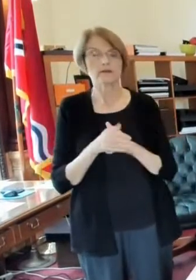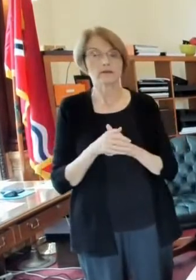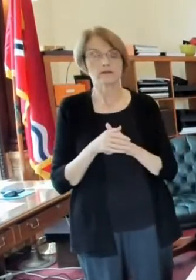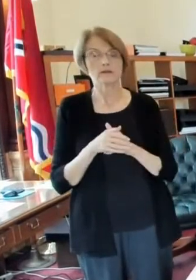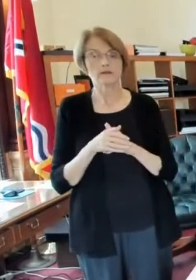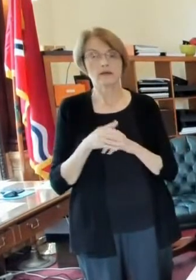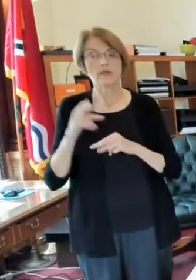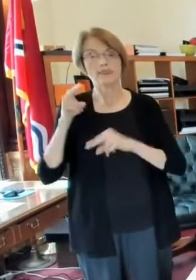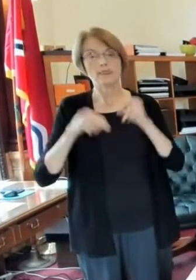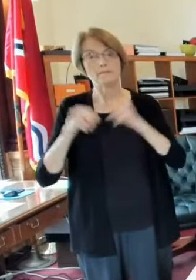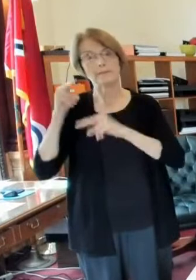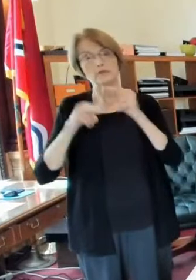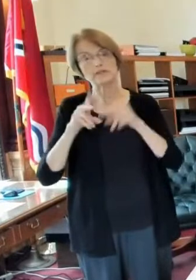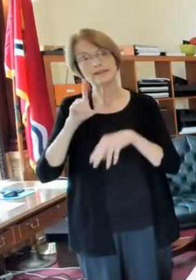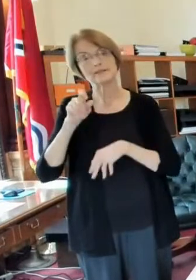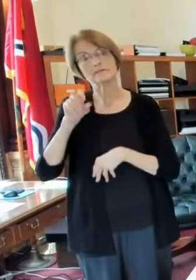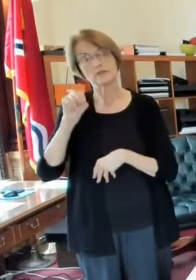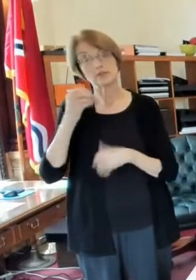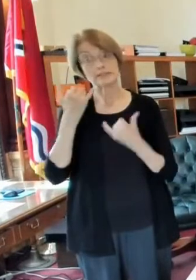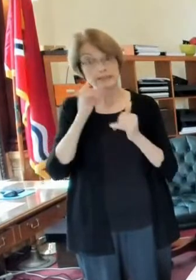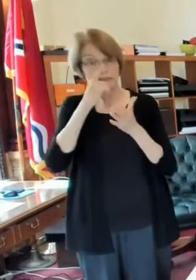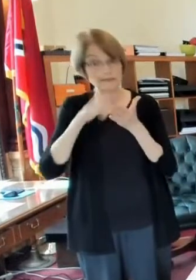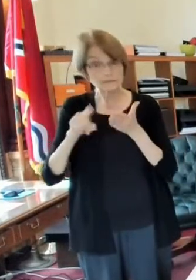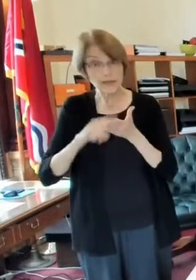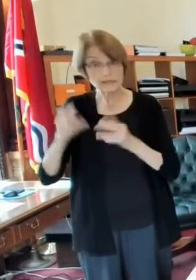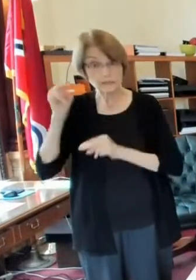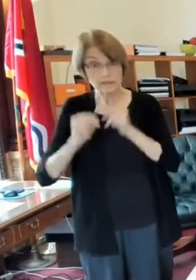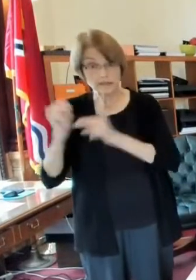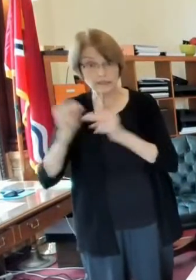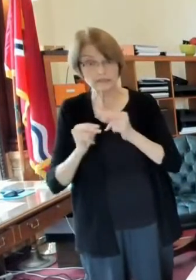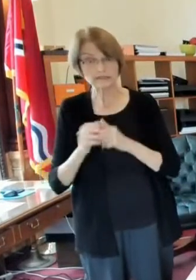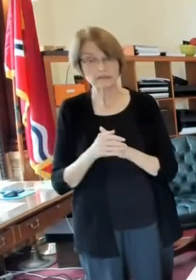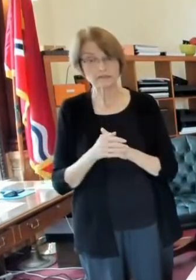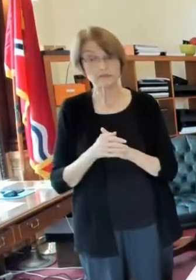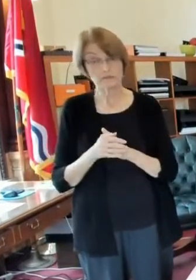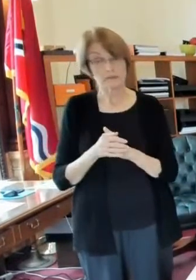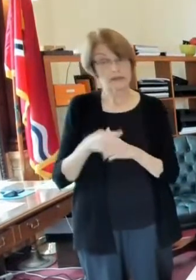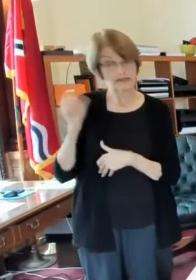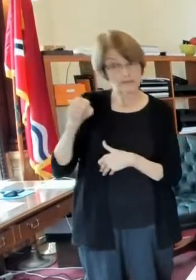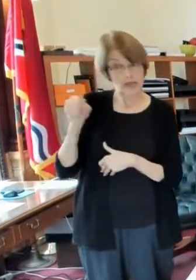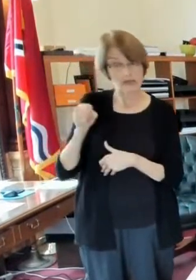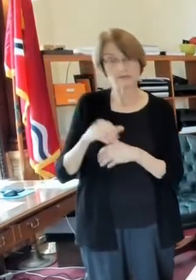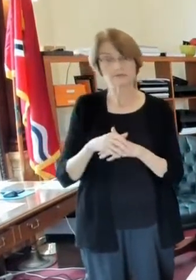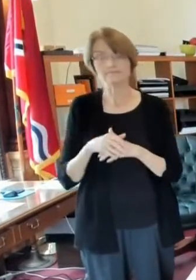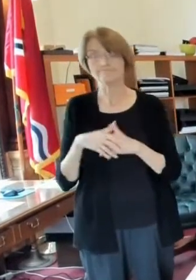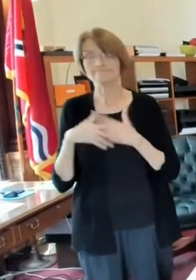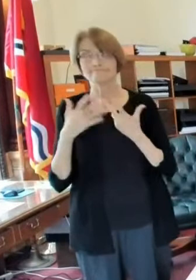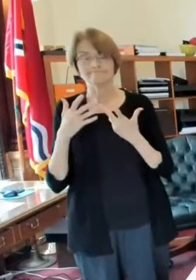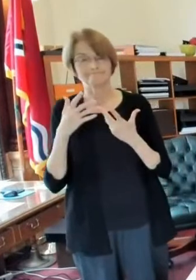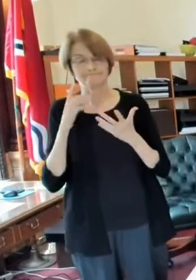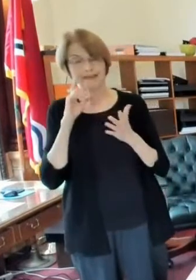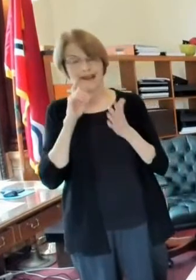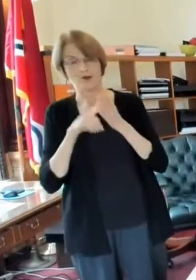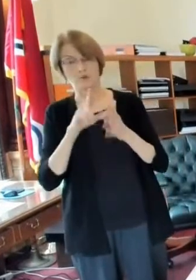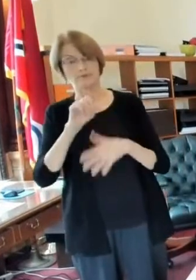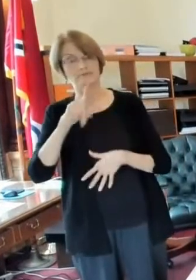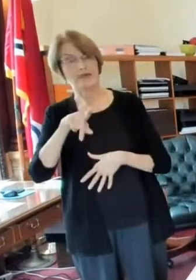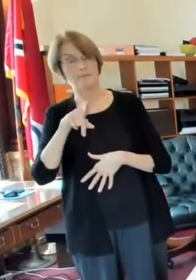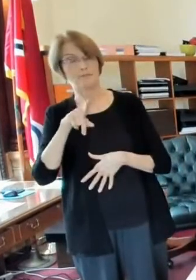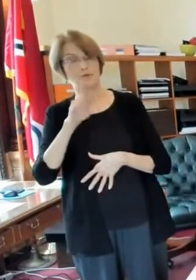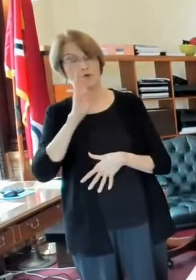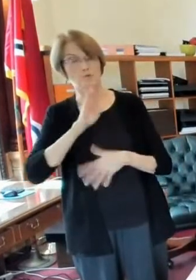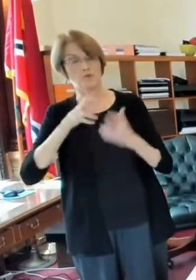still doing inspections and if so how do buildings fall down like portions of the limp brewery